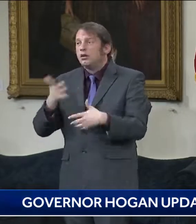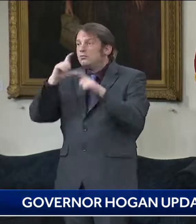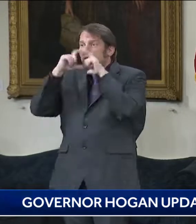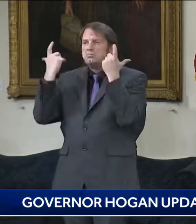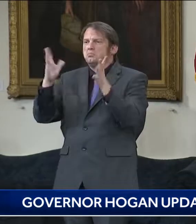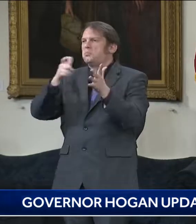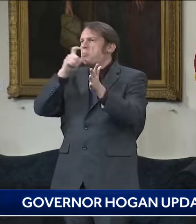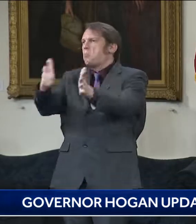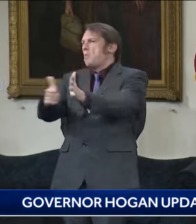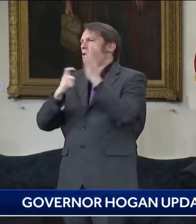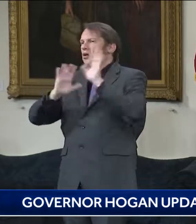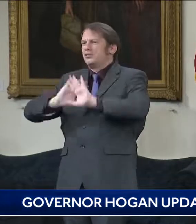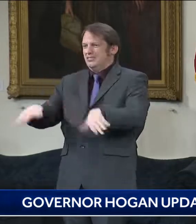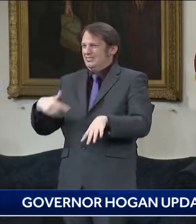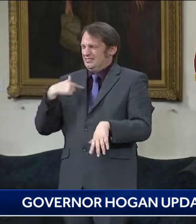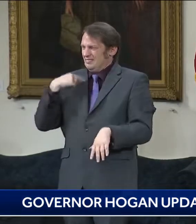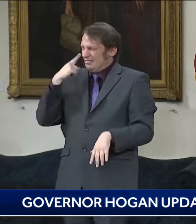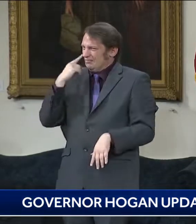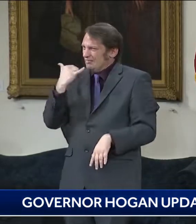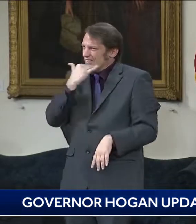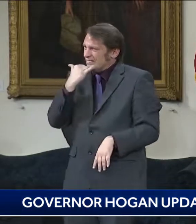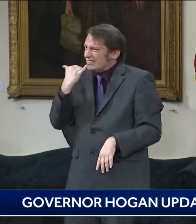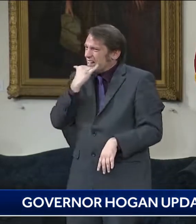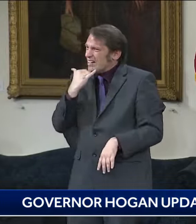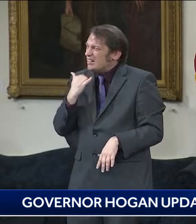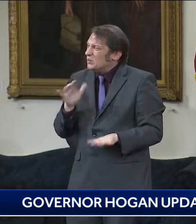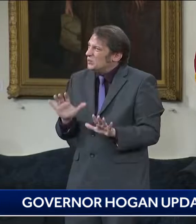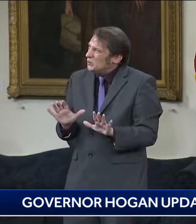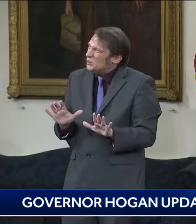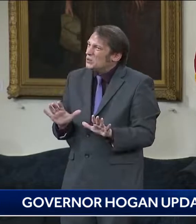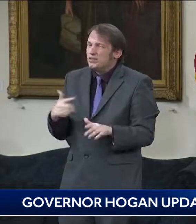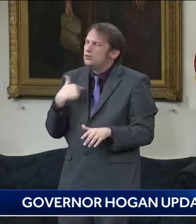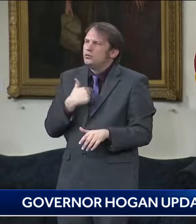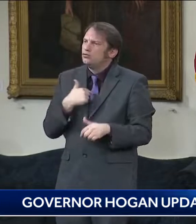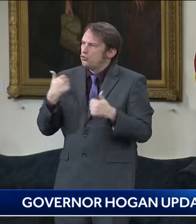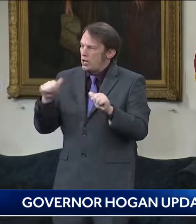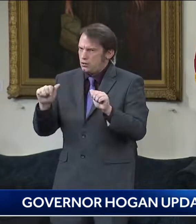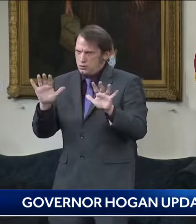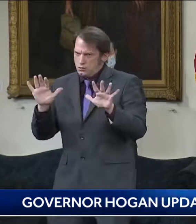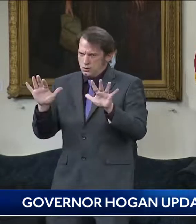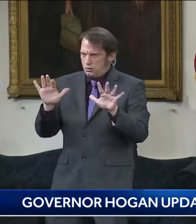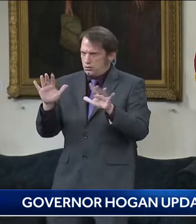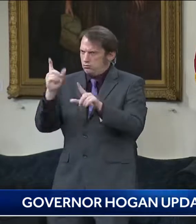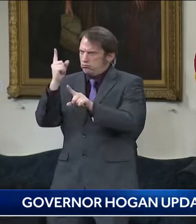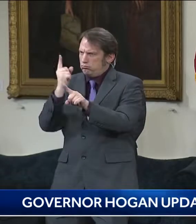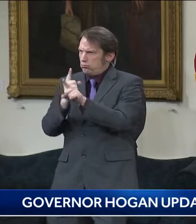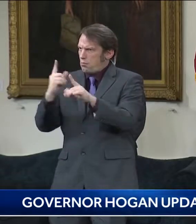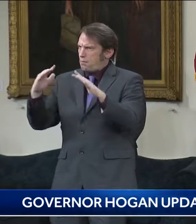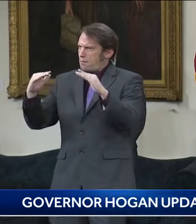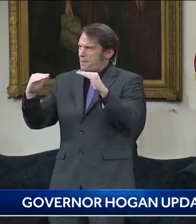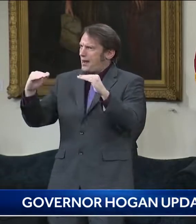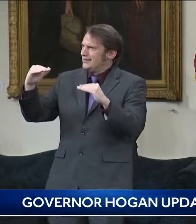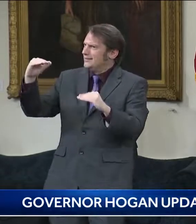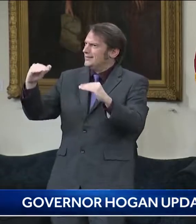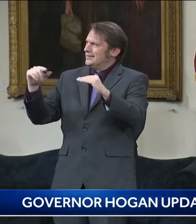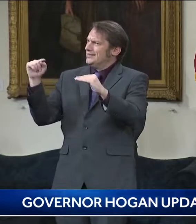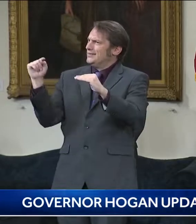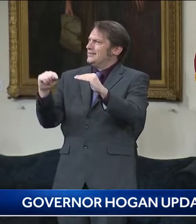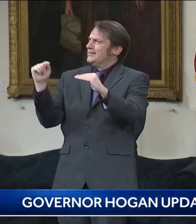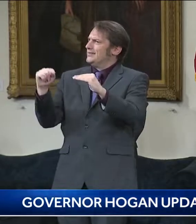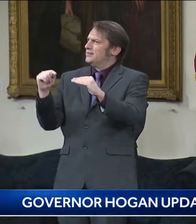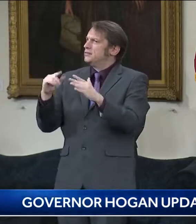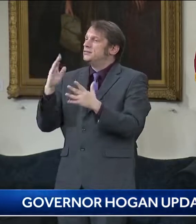Um, you know, we're trying to find that right balance. I believe we have some states are still have all their businesses closed. They're suffering terribly